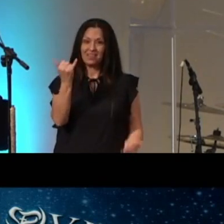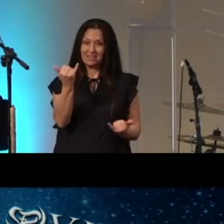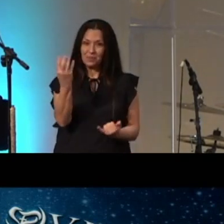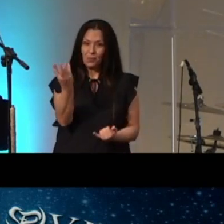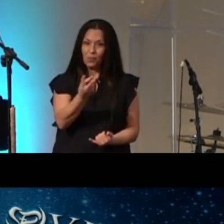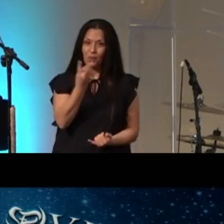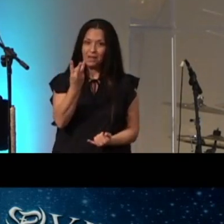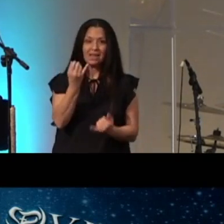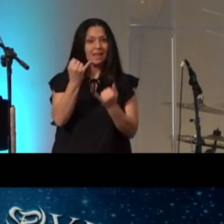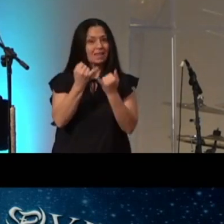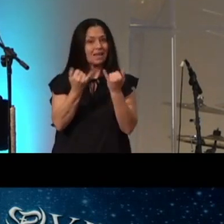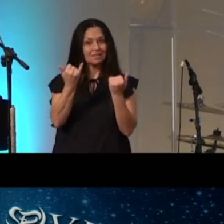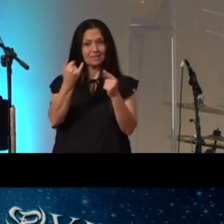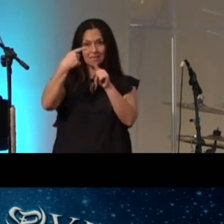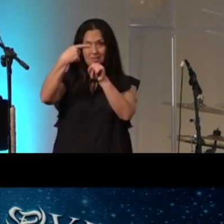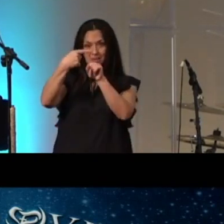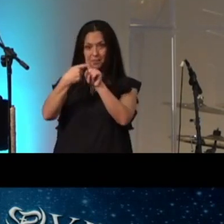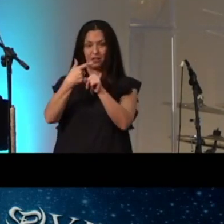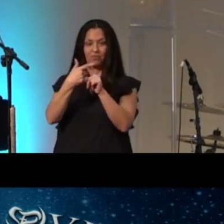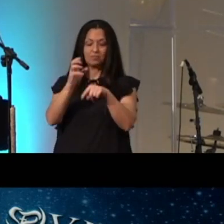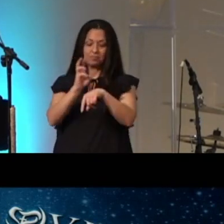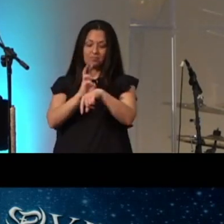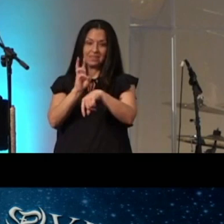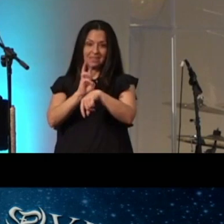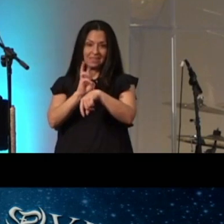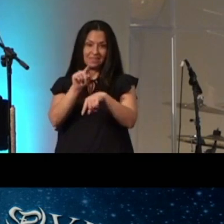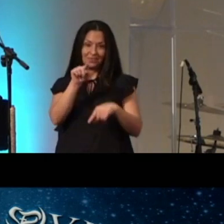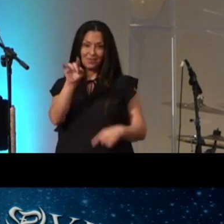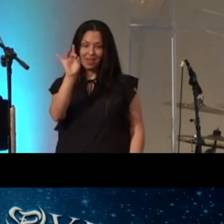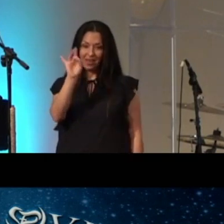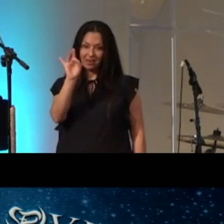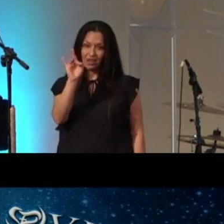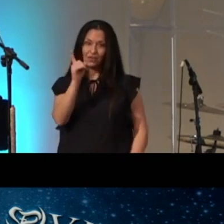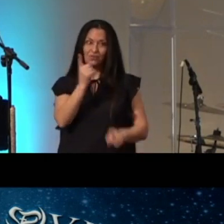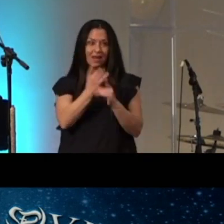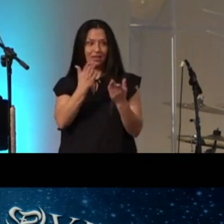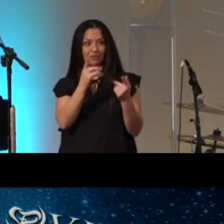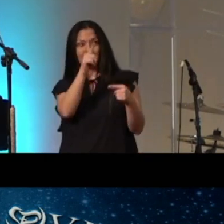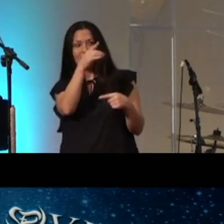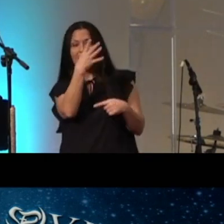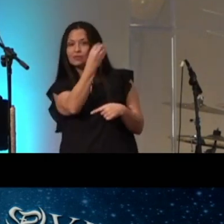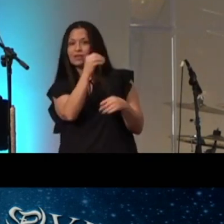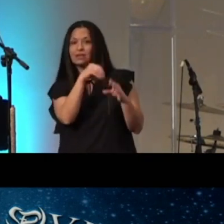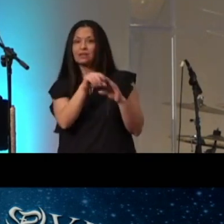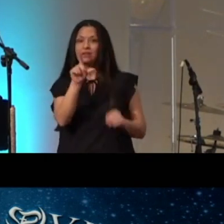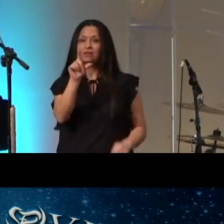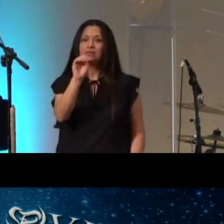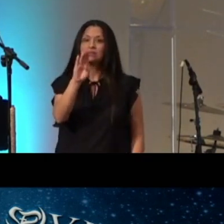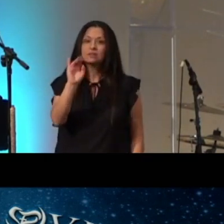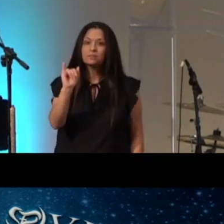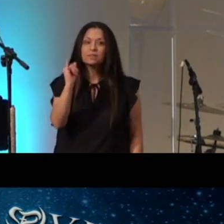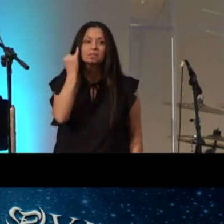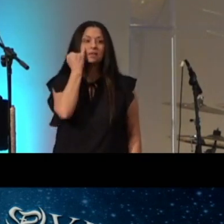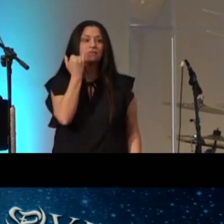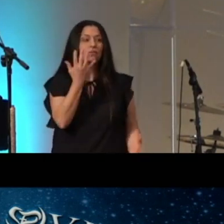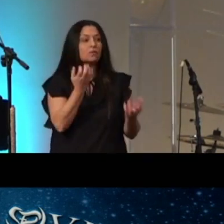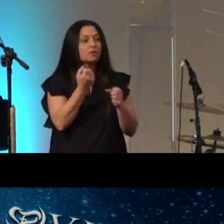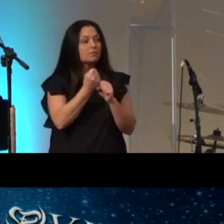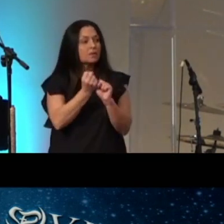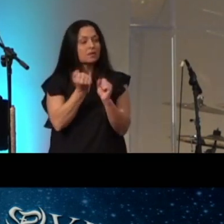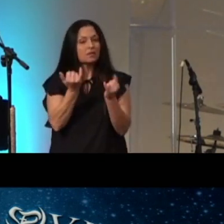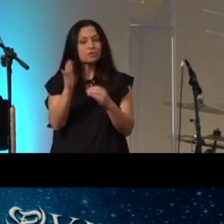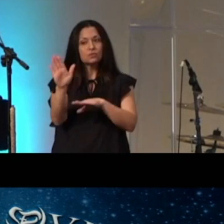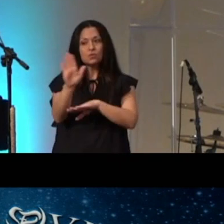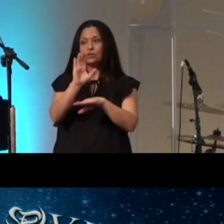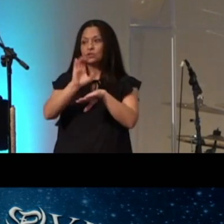this wednesday from six to eight here right in the connect room outside in the lobby and if you would like to make good news your church home